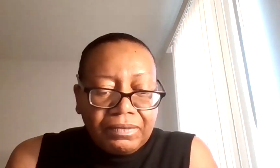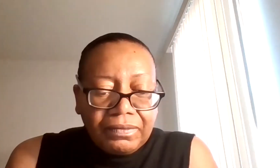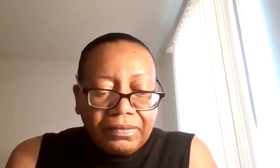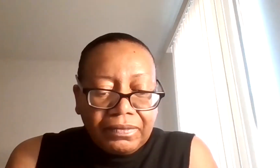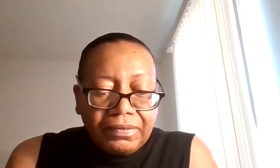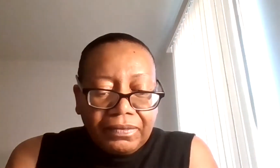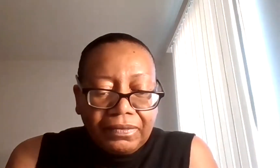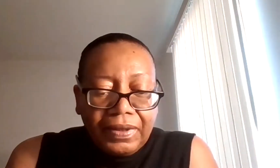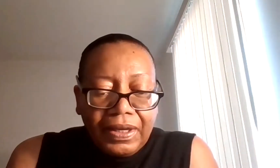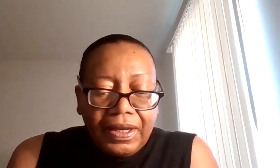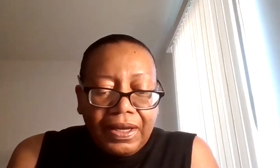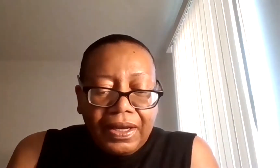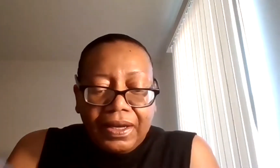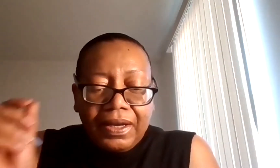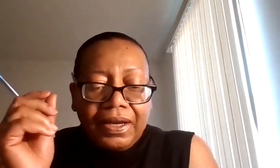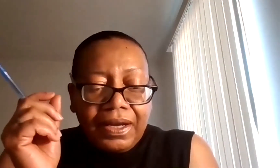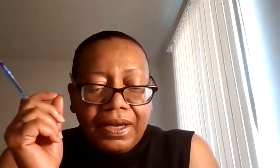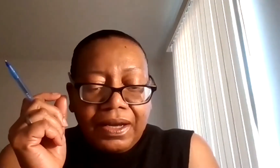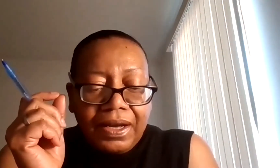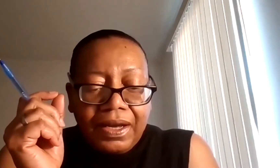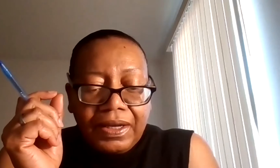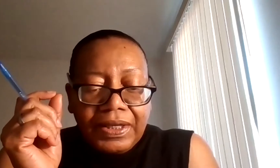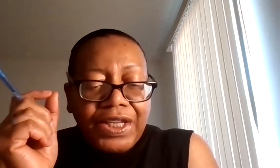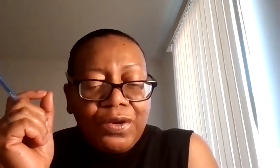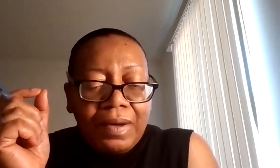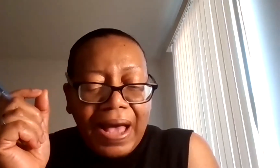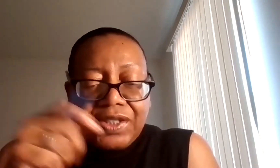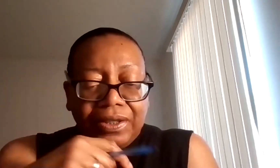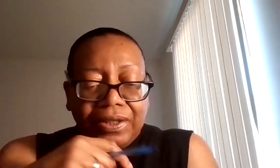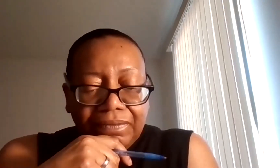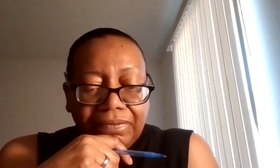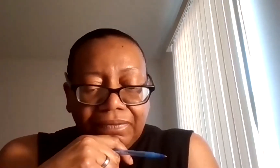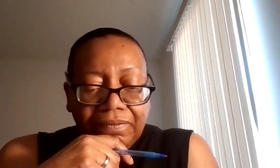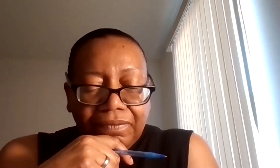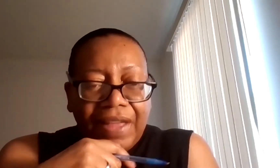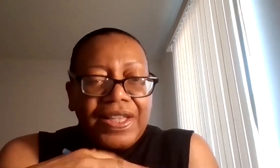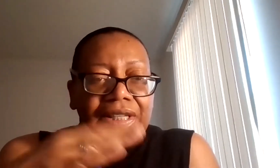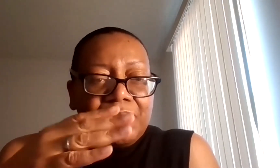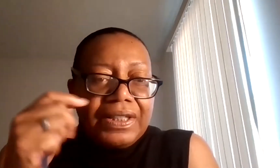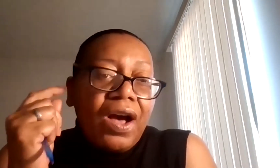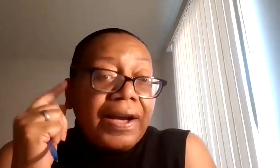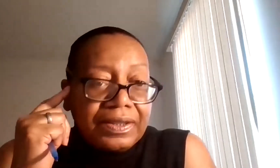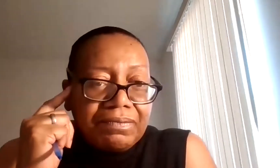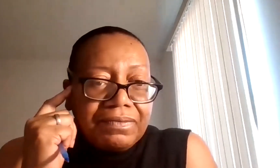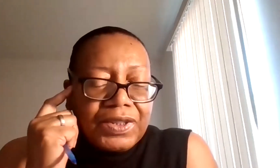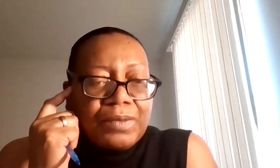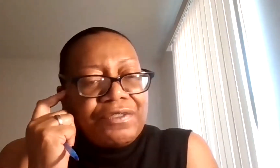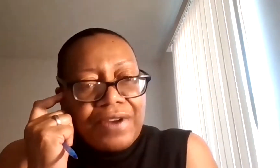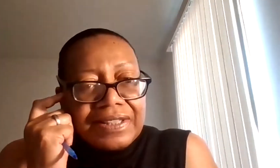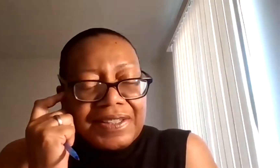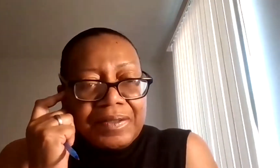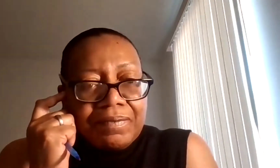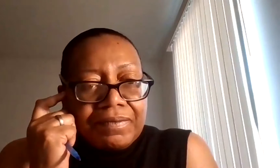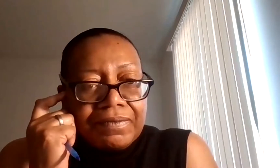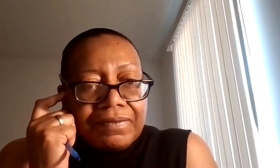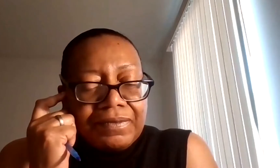can you imagine, and this is me talking to my